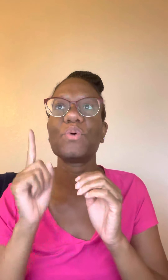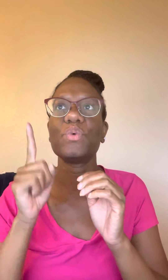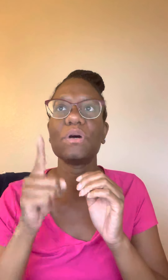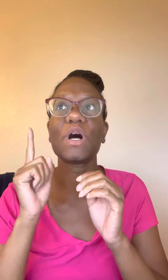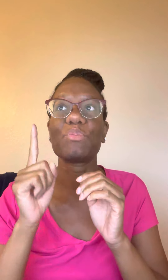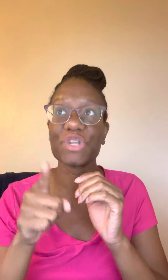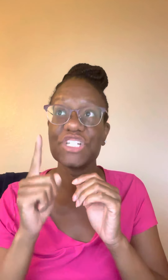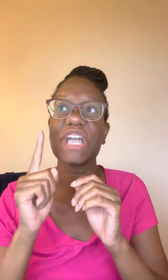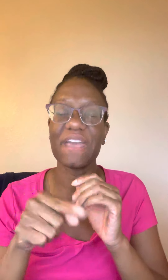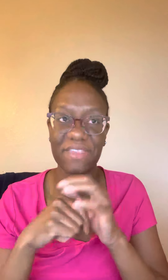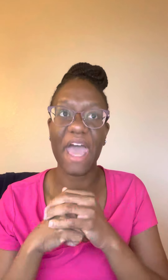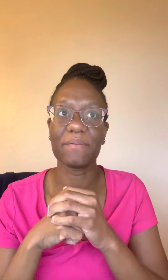will appreciate that.